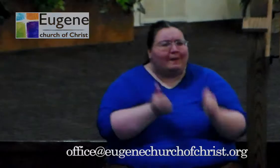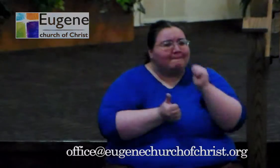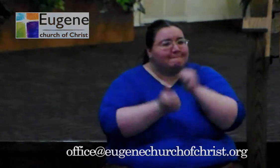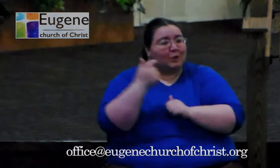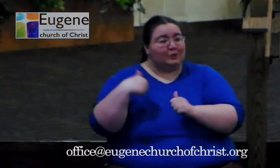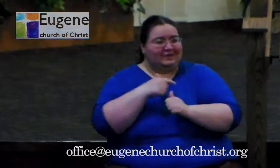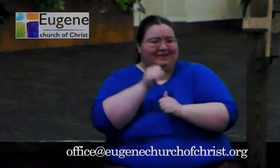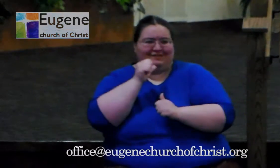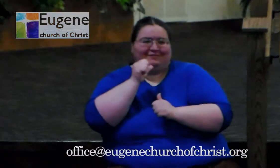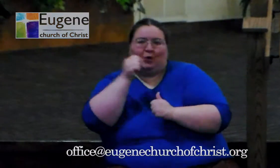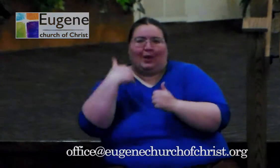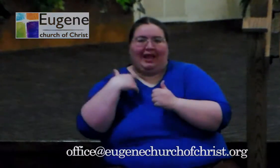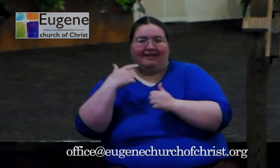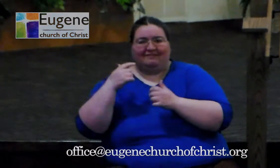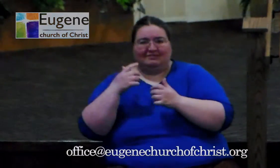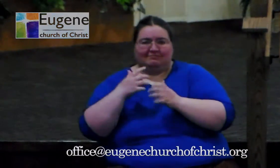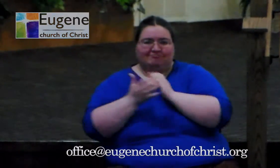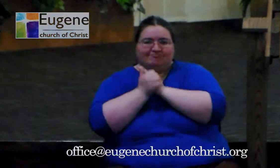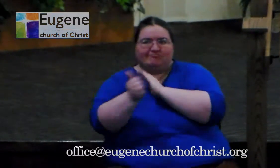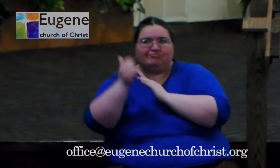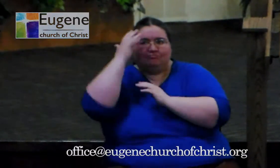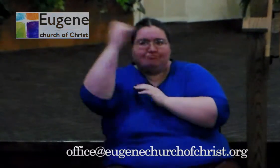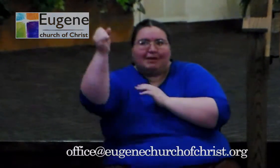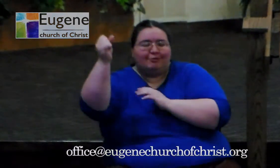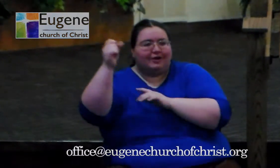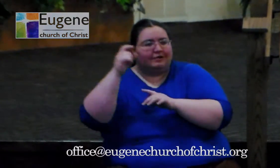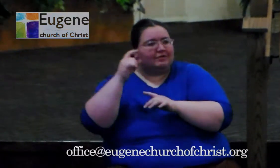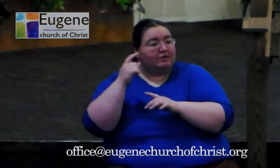Not to say there aren't some things in here that we would probably be a lot better off if we did know better.